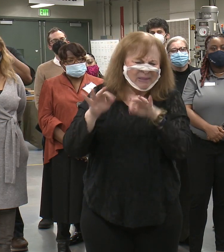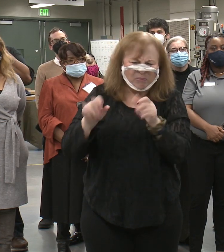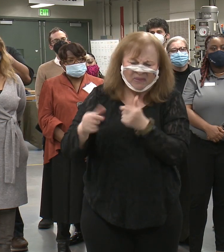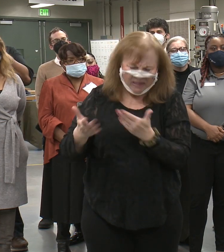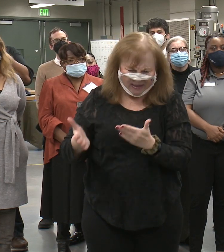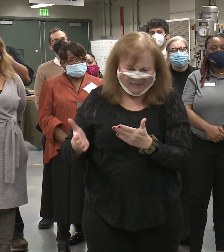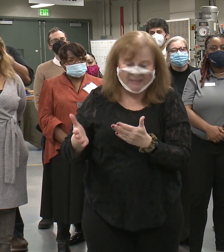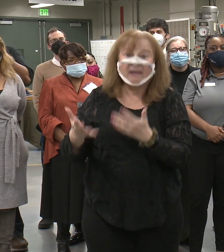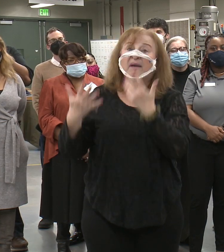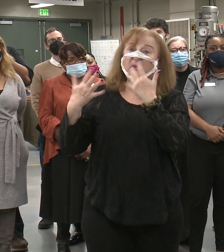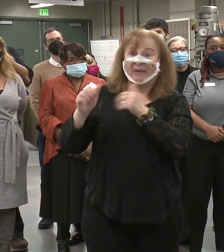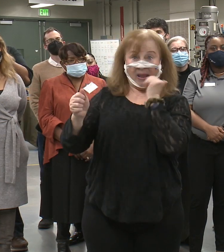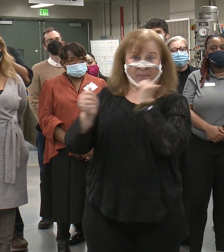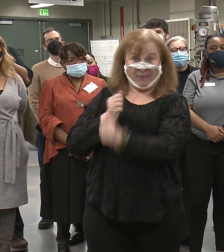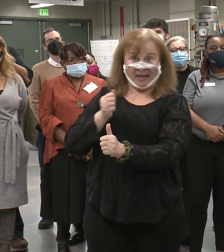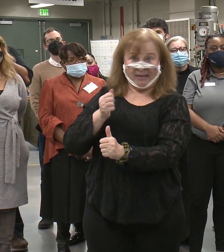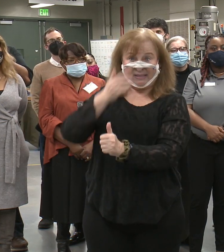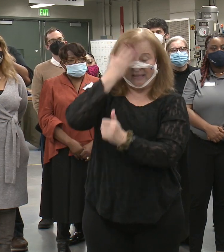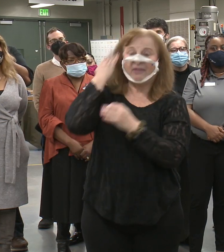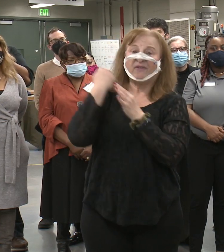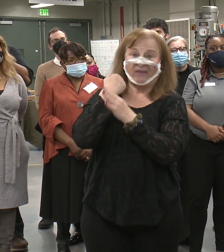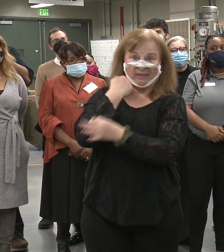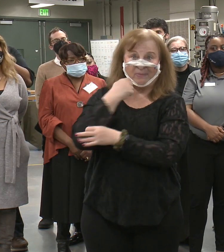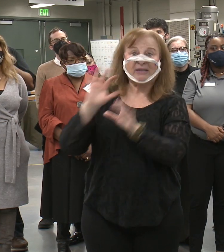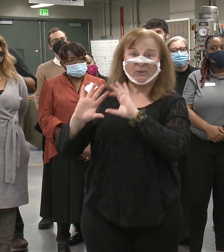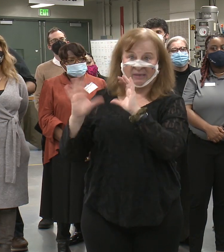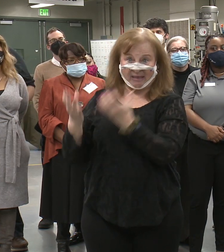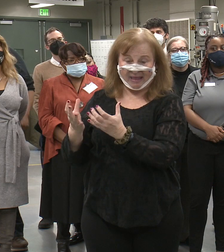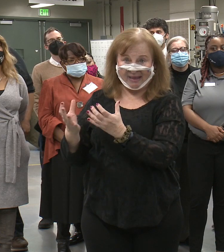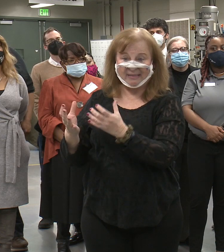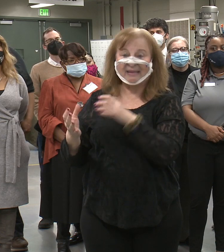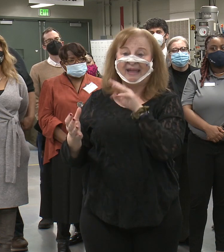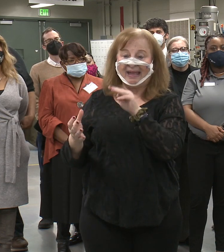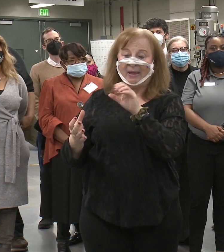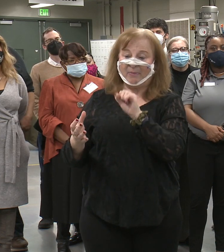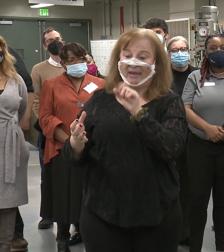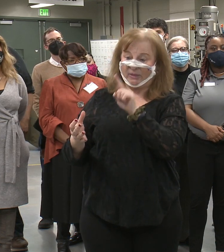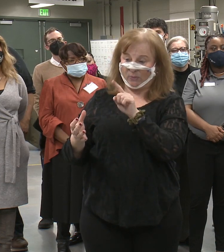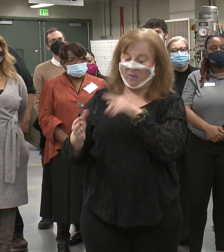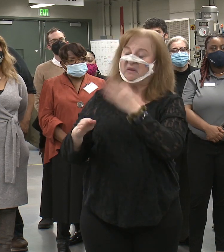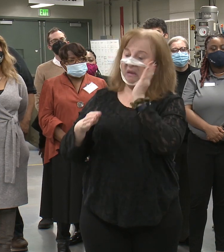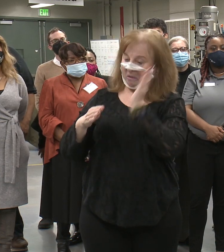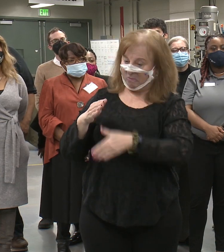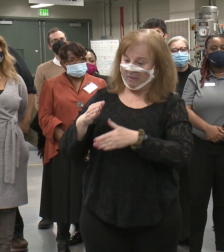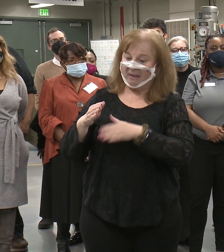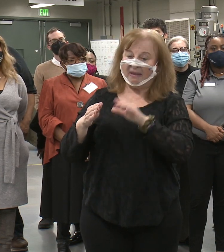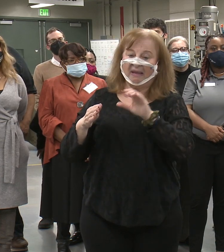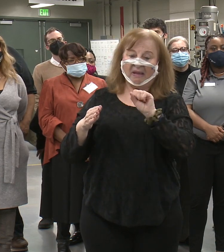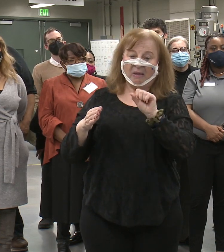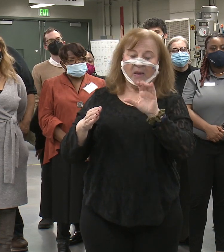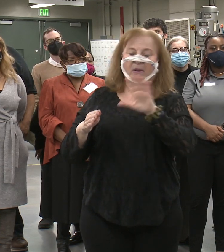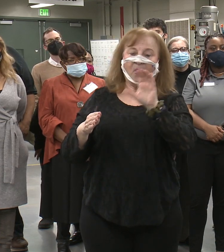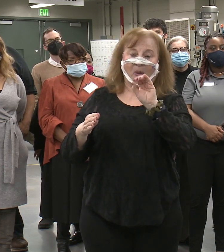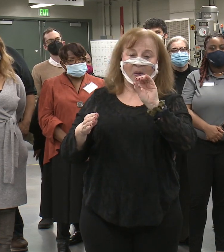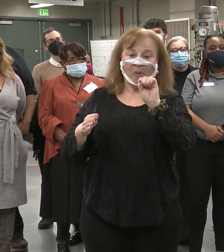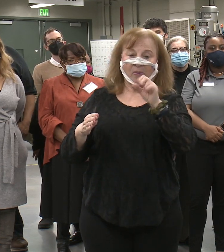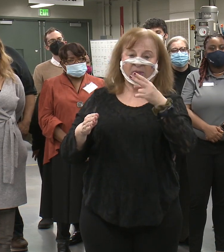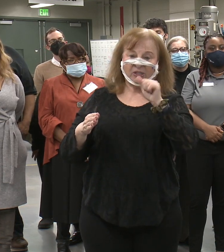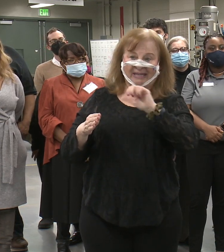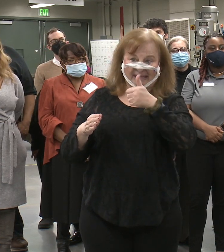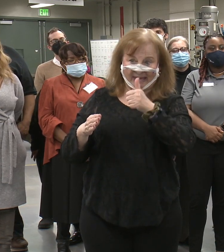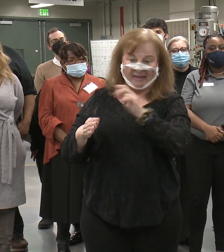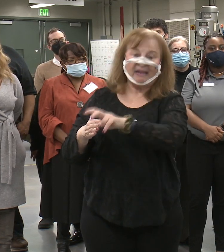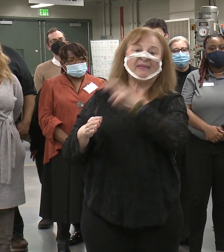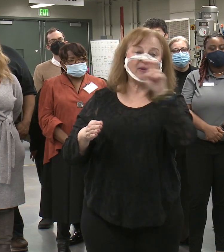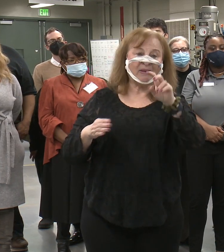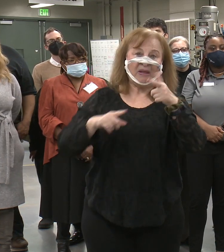Once I passed out of the fundamentals class and my MS1 class, I completed OSHA 10 and then I went straight